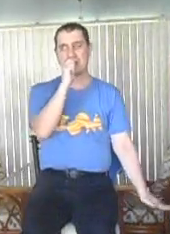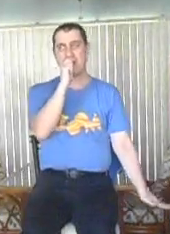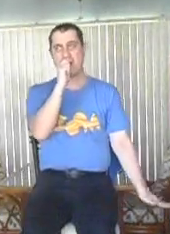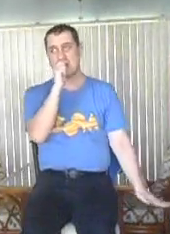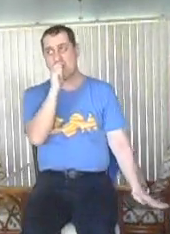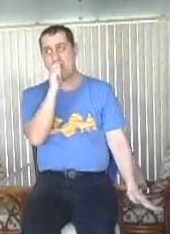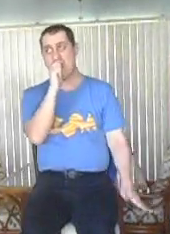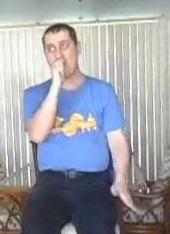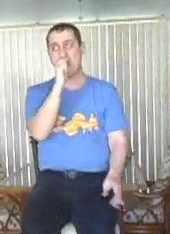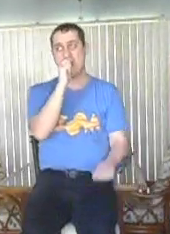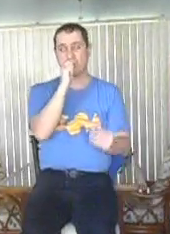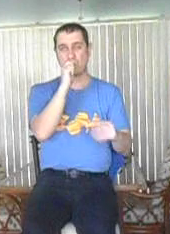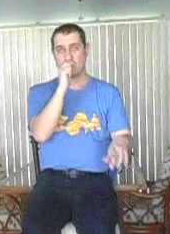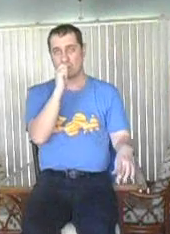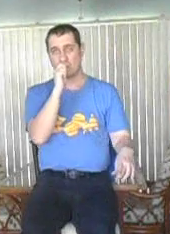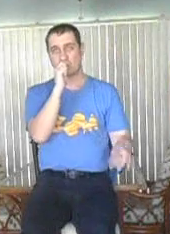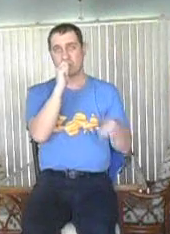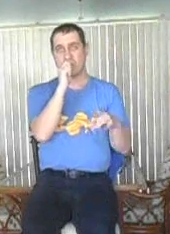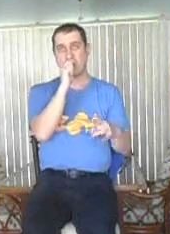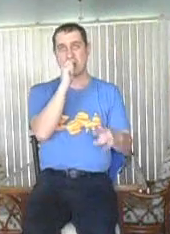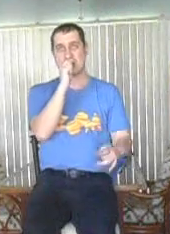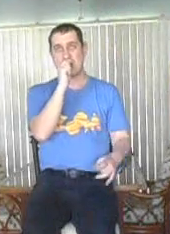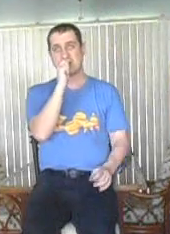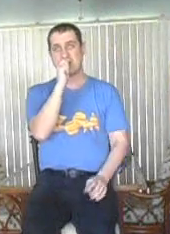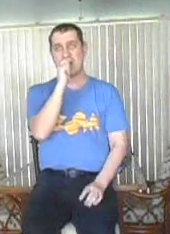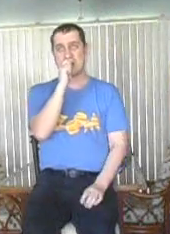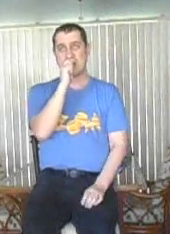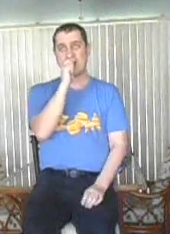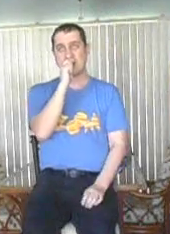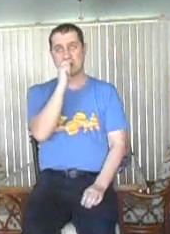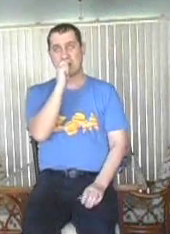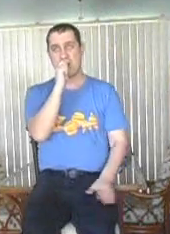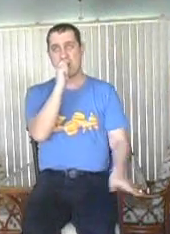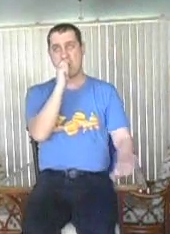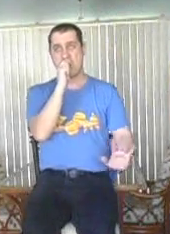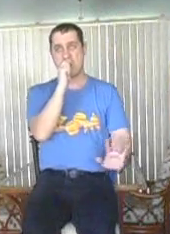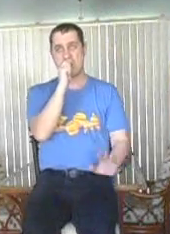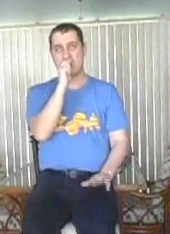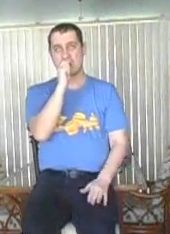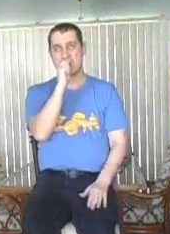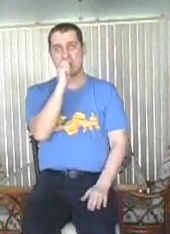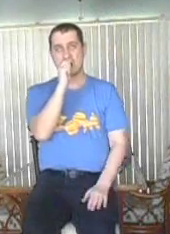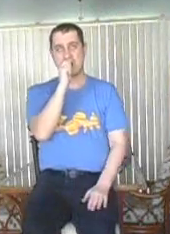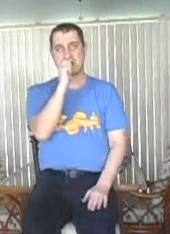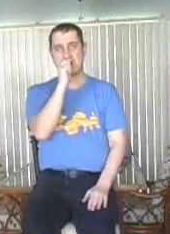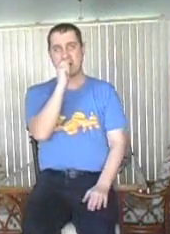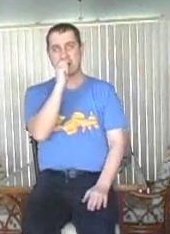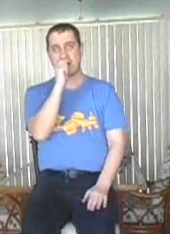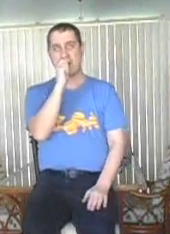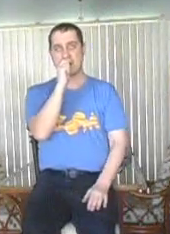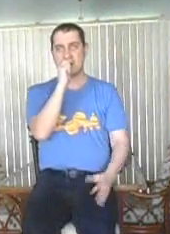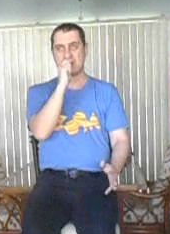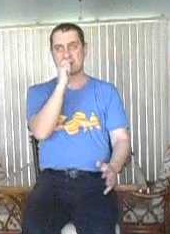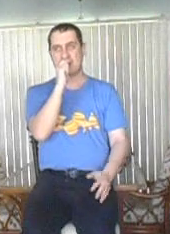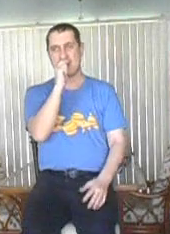want my money, mm-hmm Wonder why I'm up on the block, but so no So sweet like acting, and she toxic, oh yeah